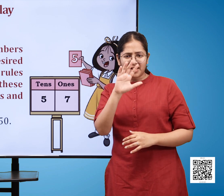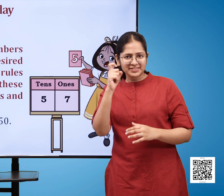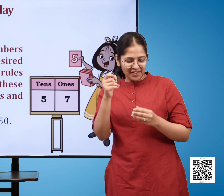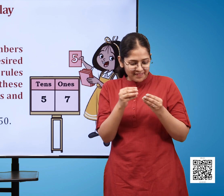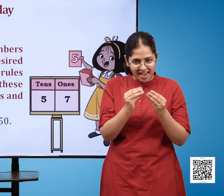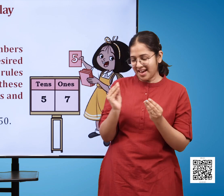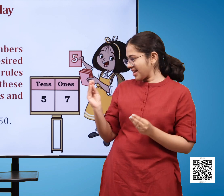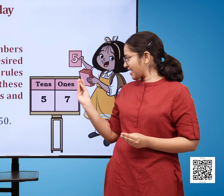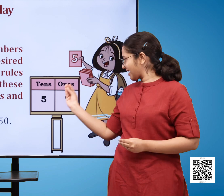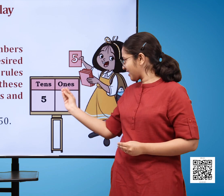the ones we can see seven.